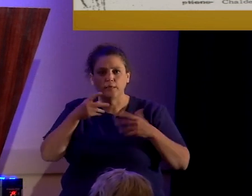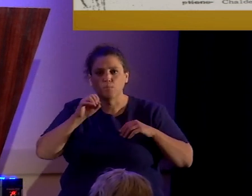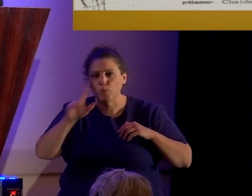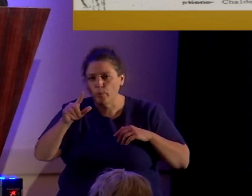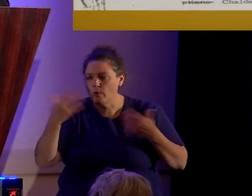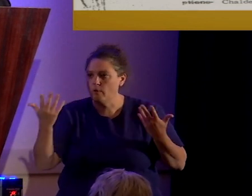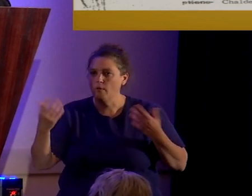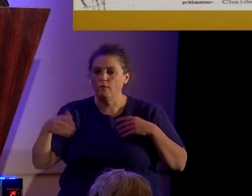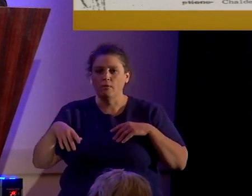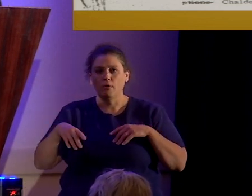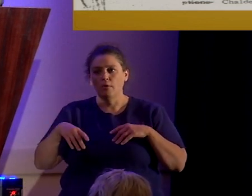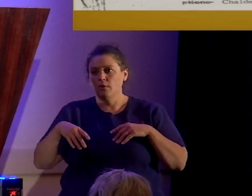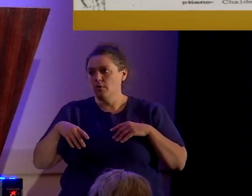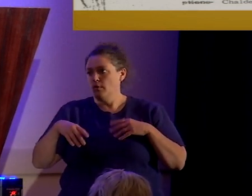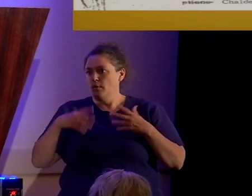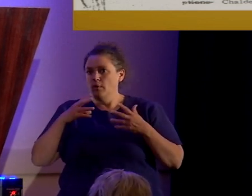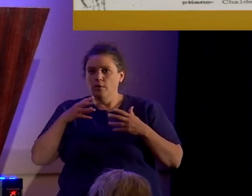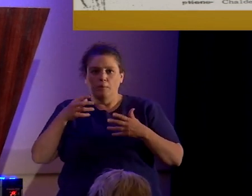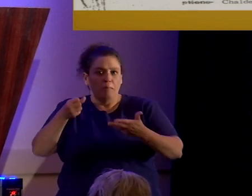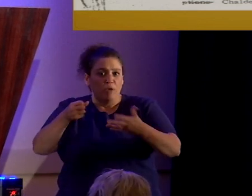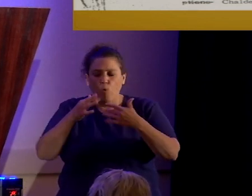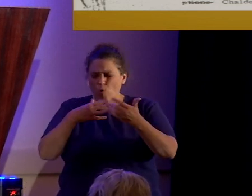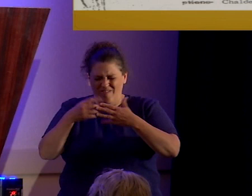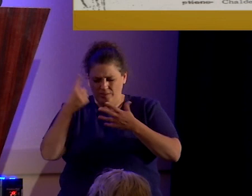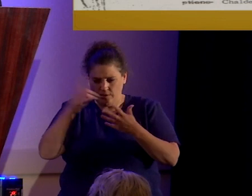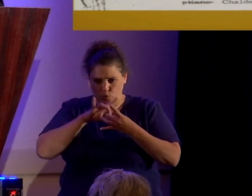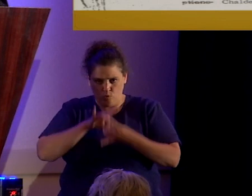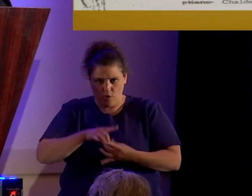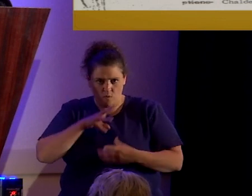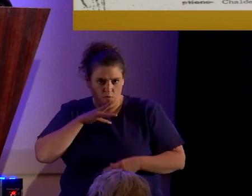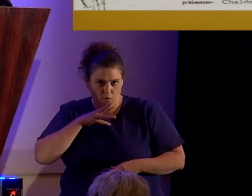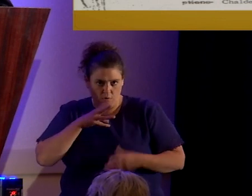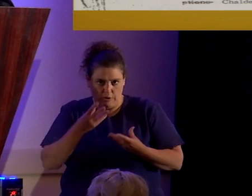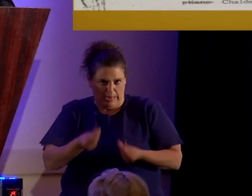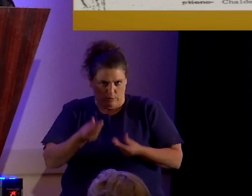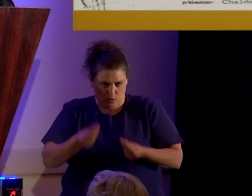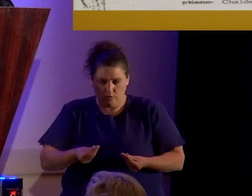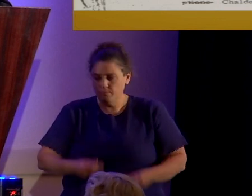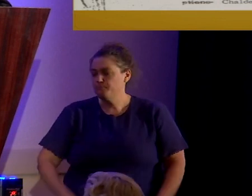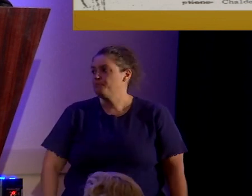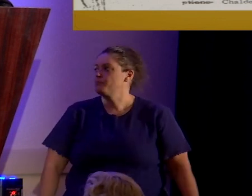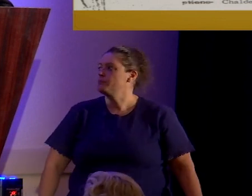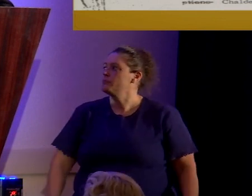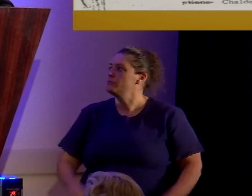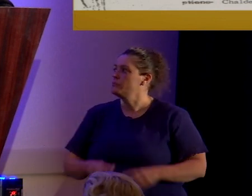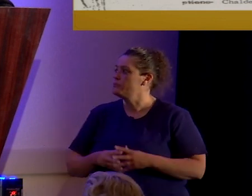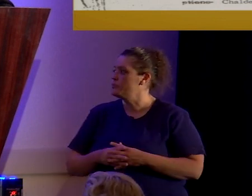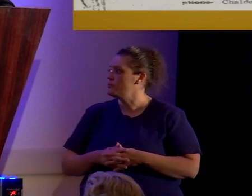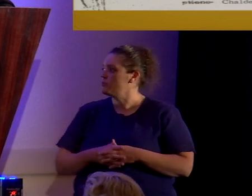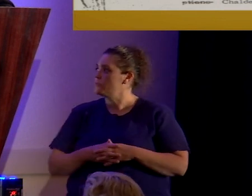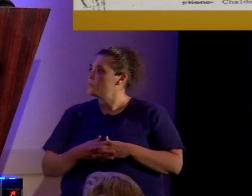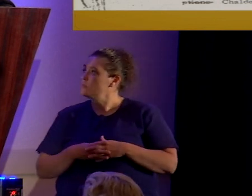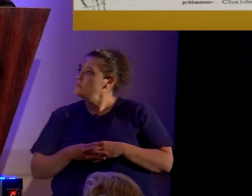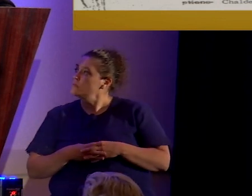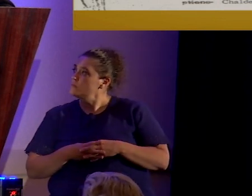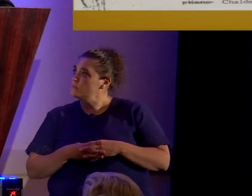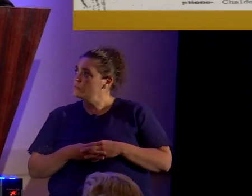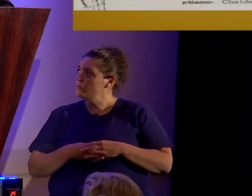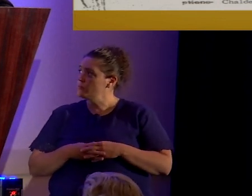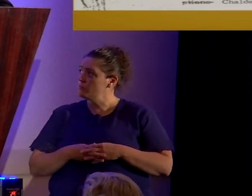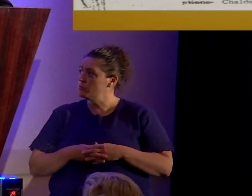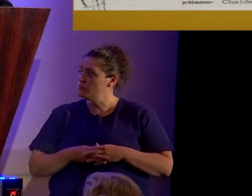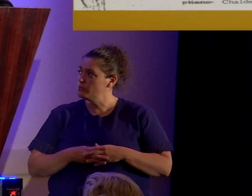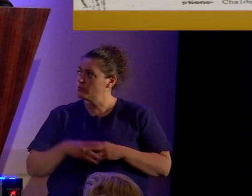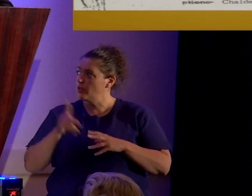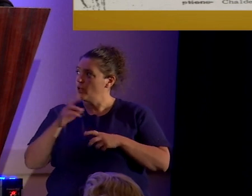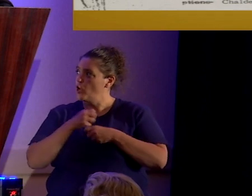or, um, milk or whatever. It, it, it has to do with liquid. Anyway, it says it was made in the form